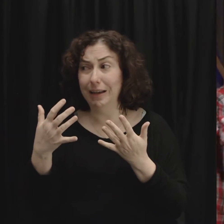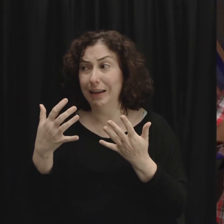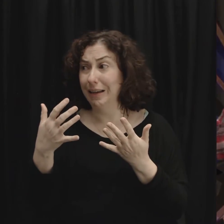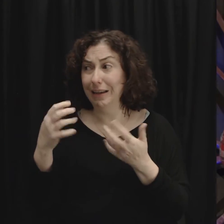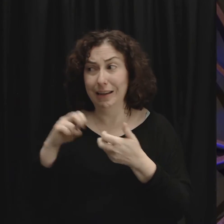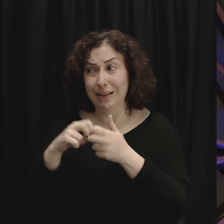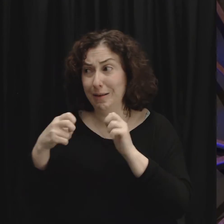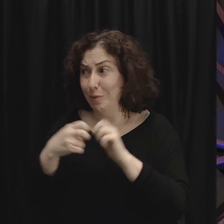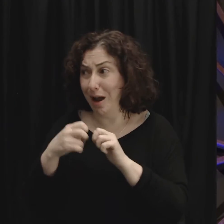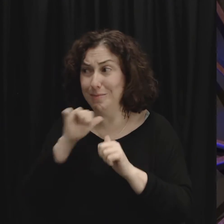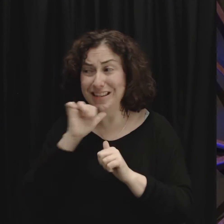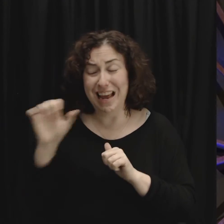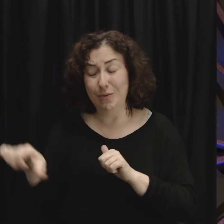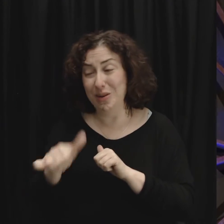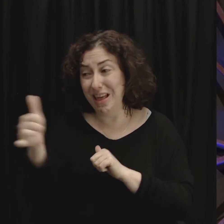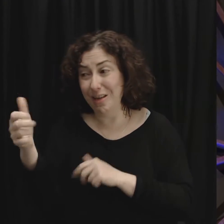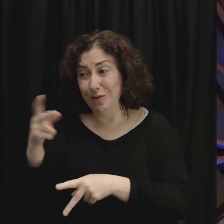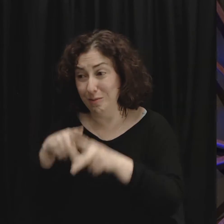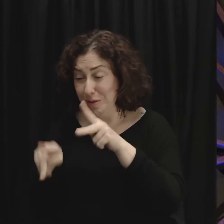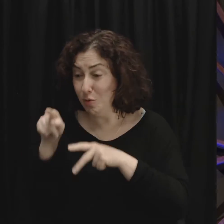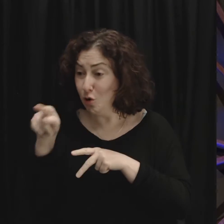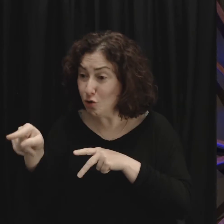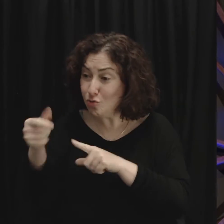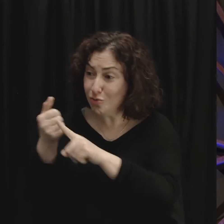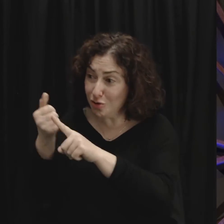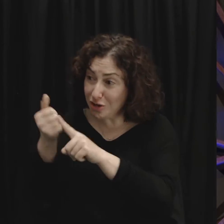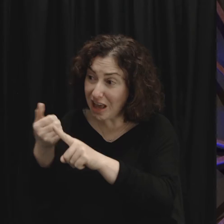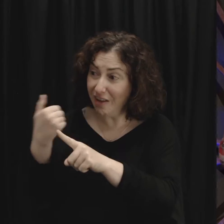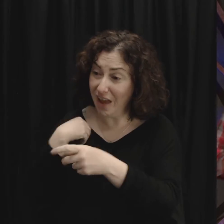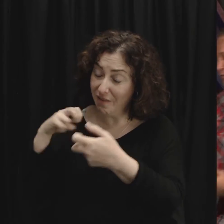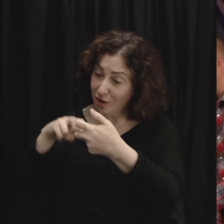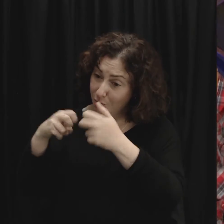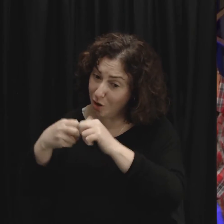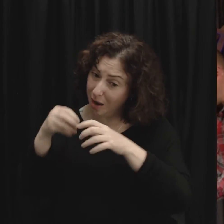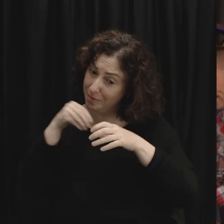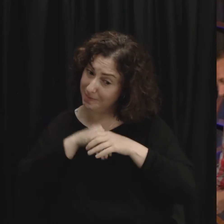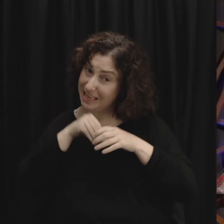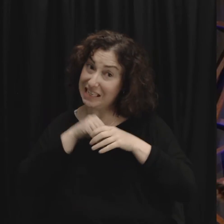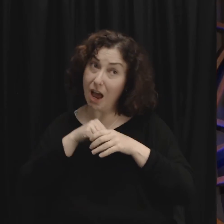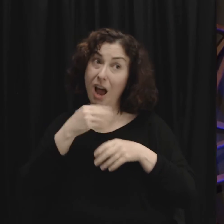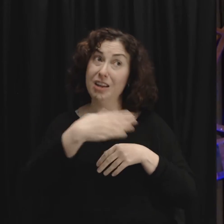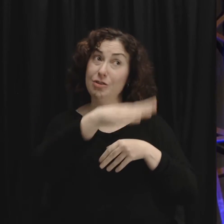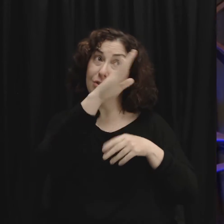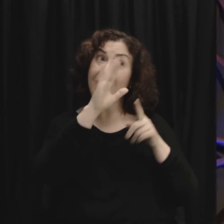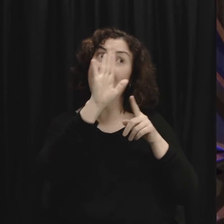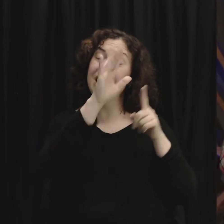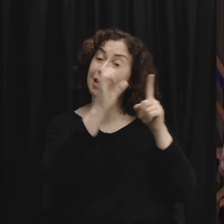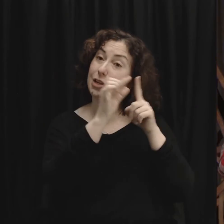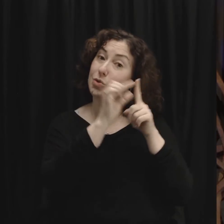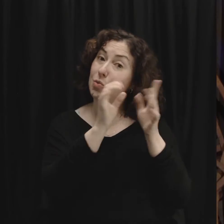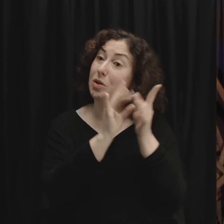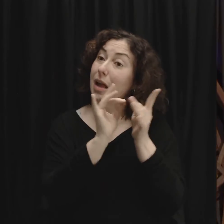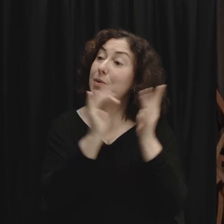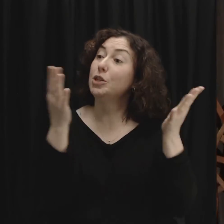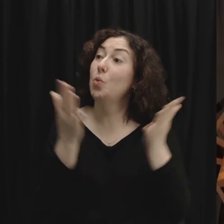the problem is in here and so here's what God's word would say to us 1 John 4 20 and 21